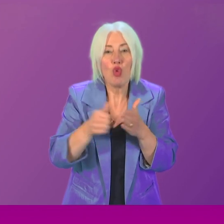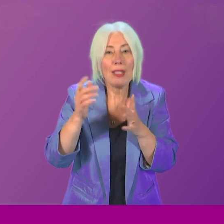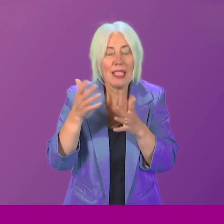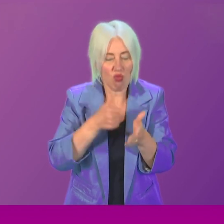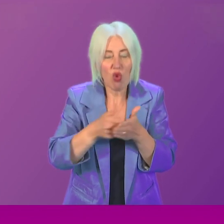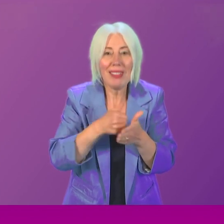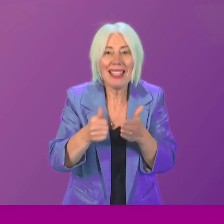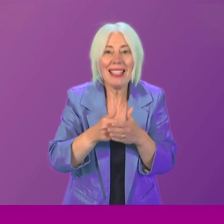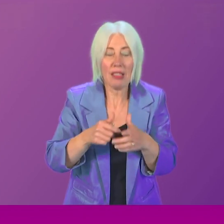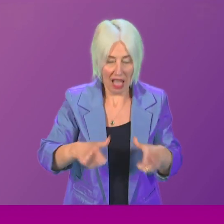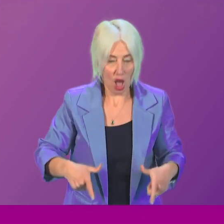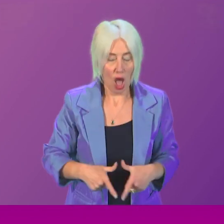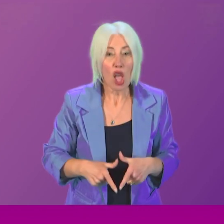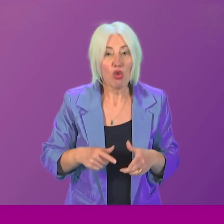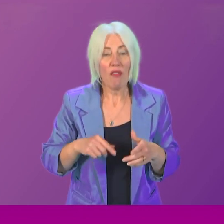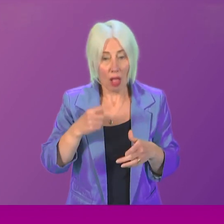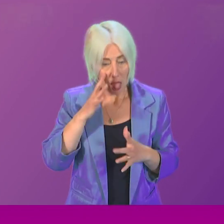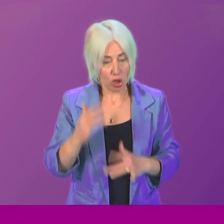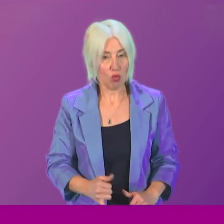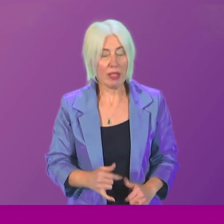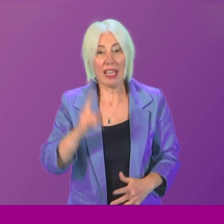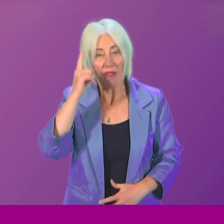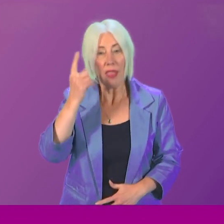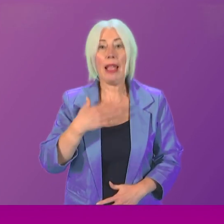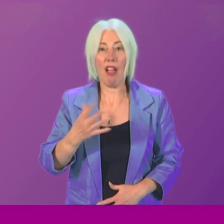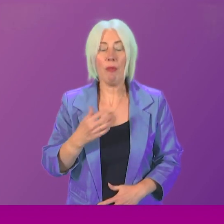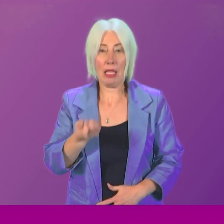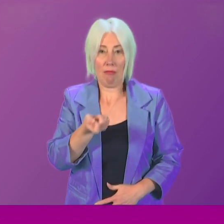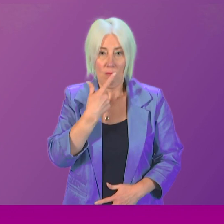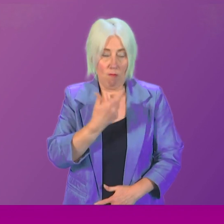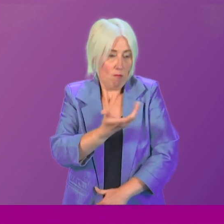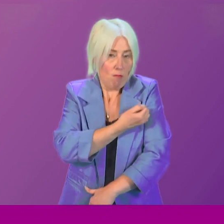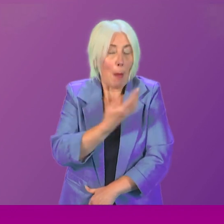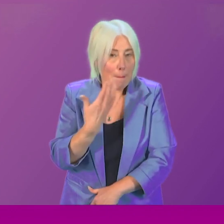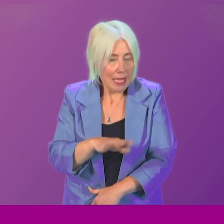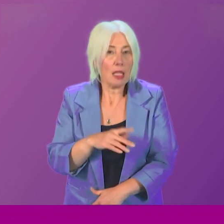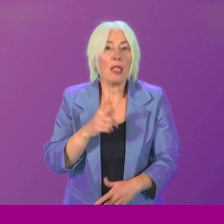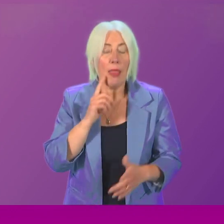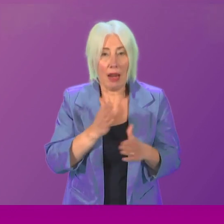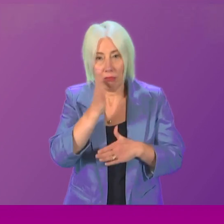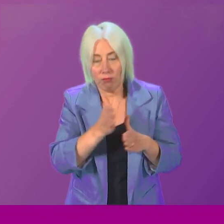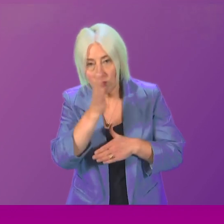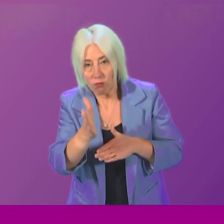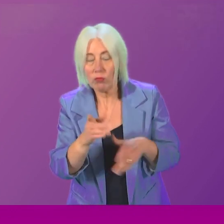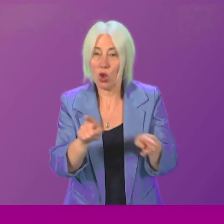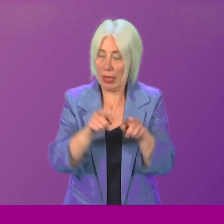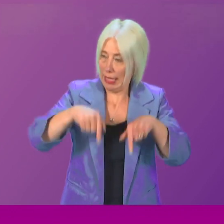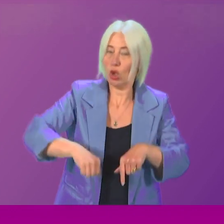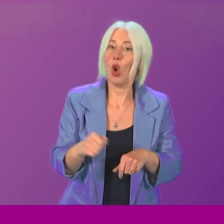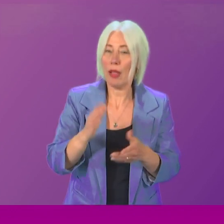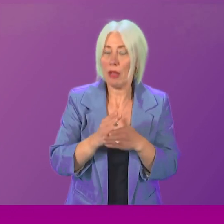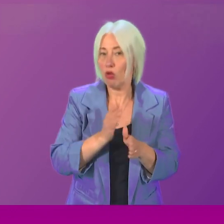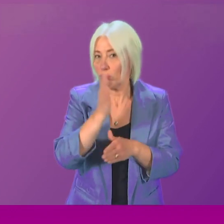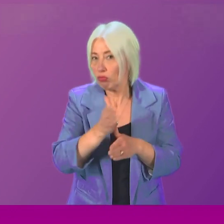those who believe they were exposed to this drug. And that applies in Scotland. And